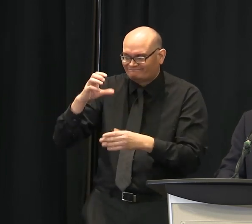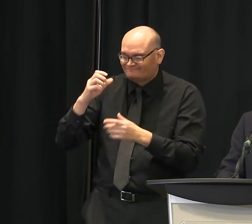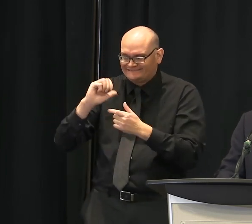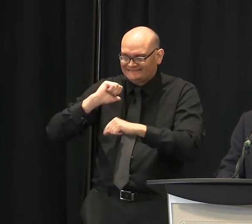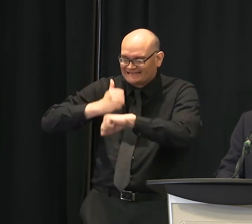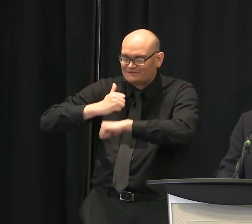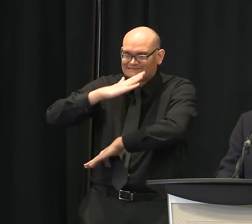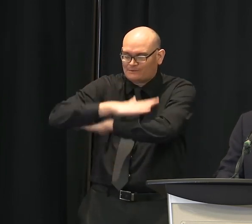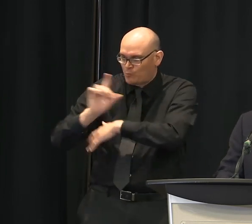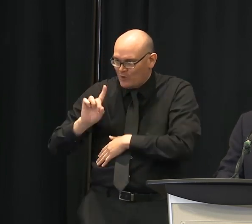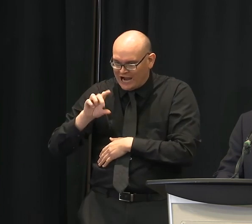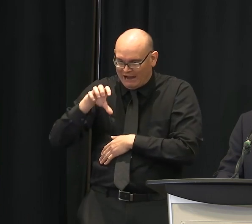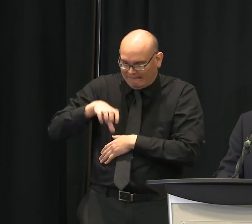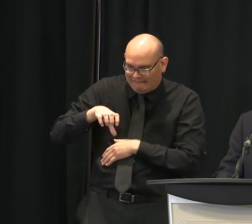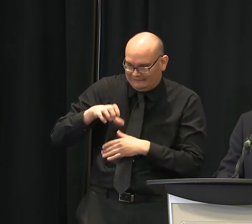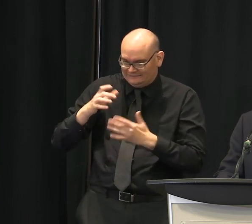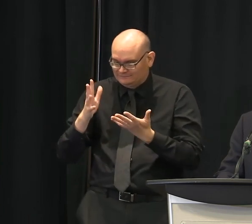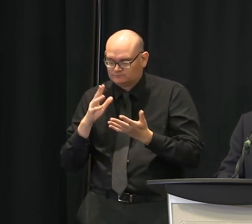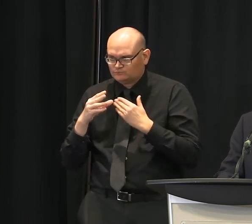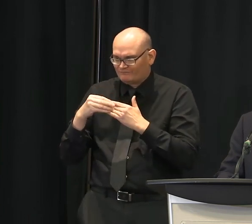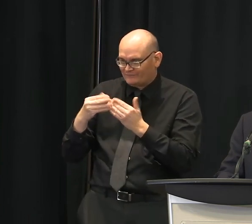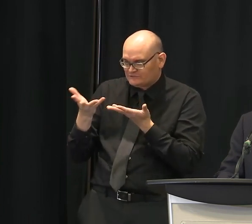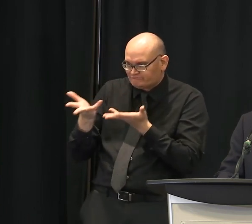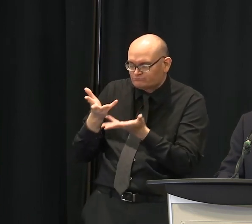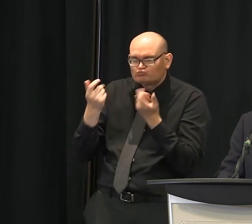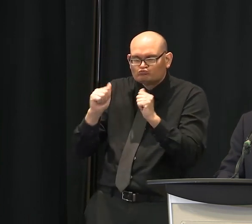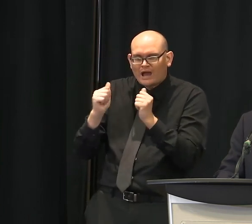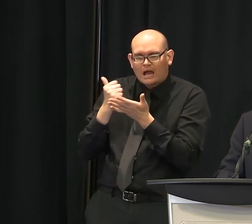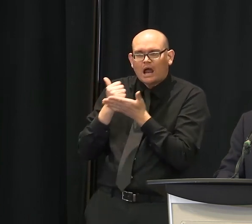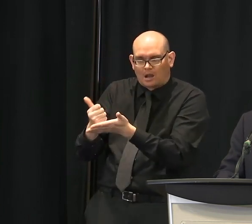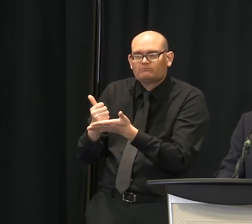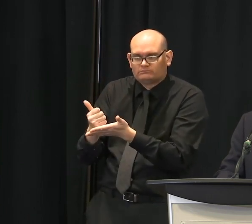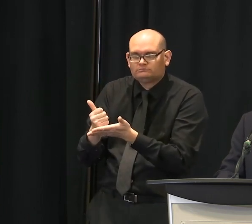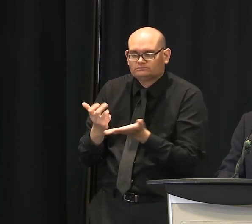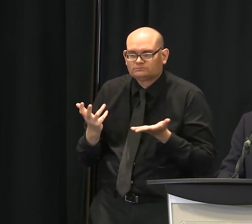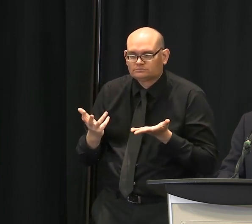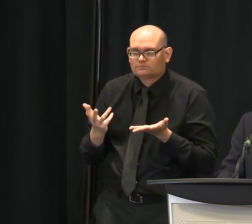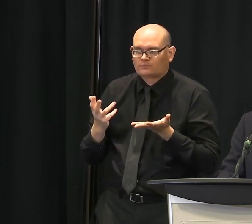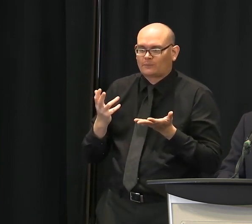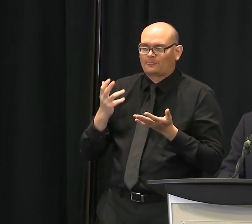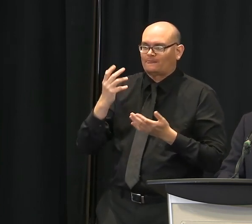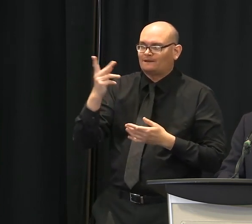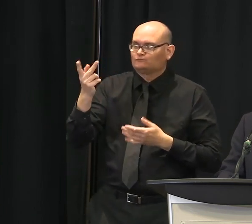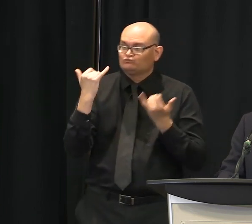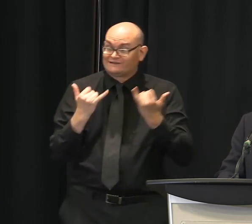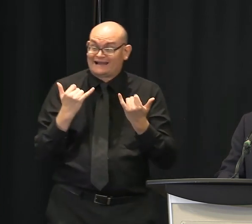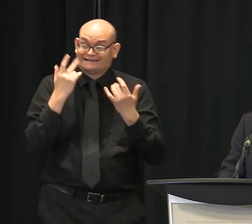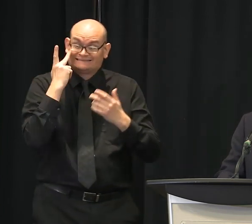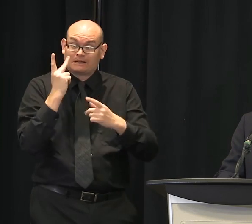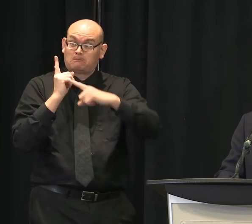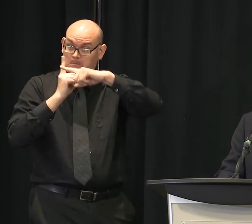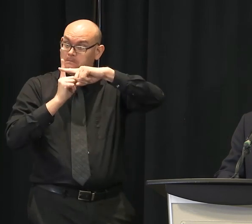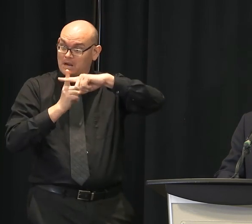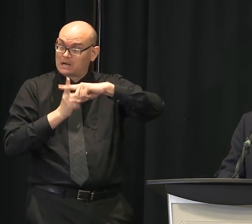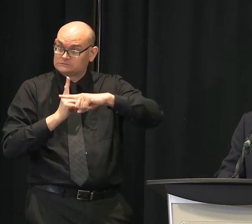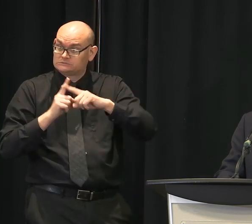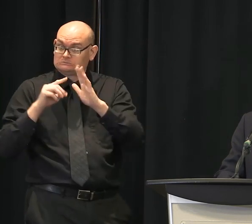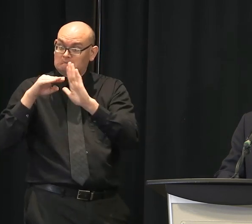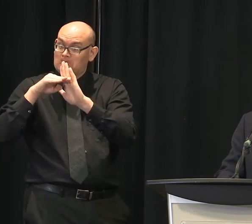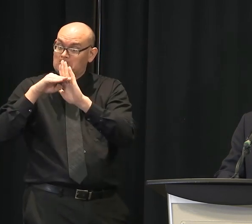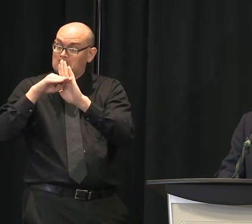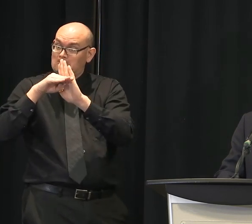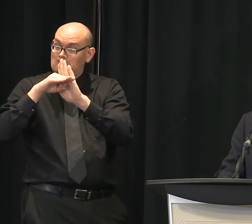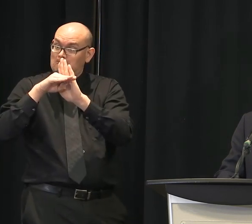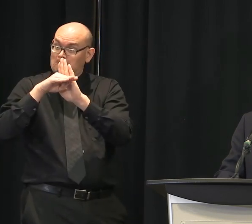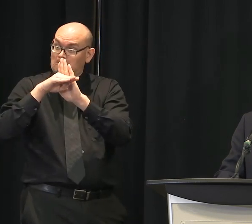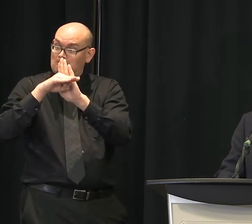you know, it's great that all these things are opening, that we feel, you know, that we're seeing the flattening and the numbers and things of that nature. People get really excited. But I